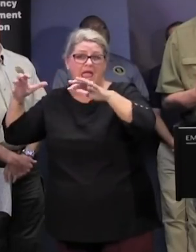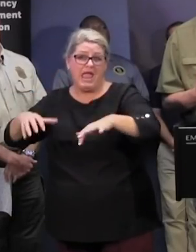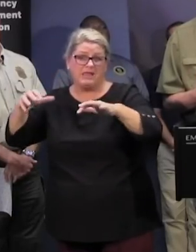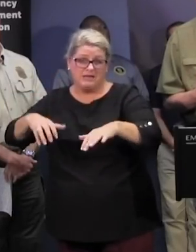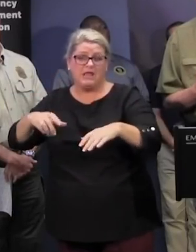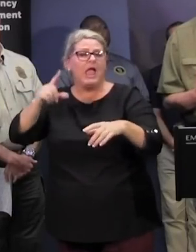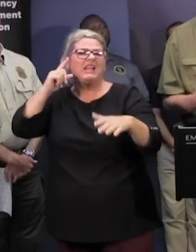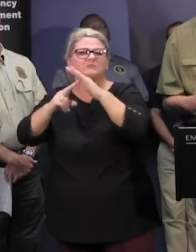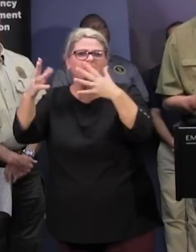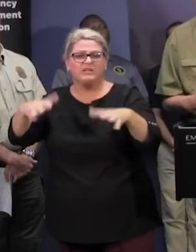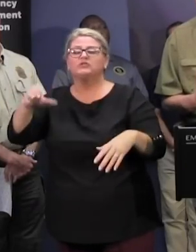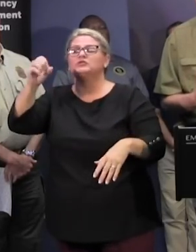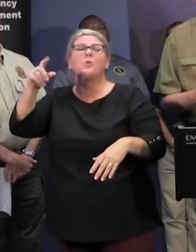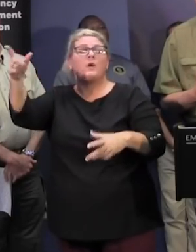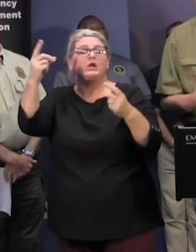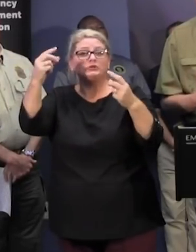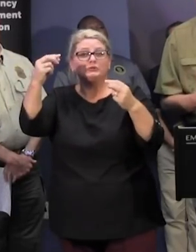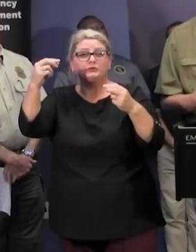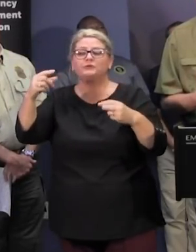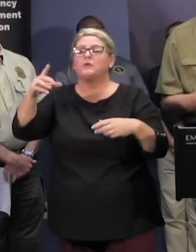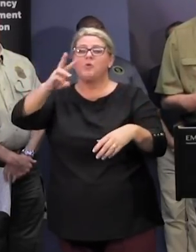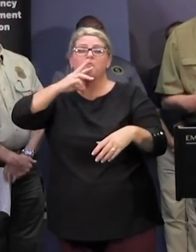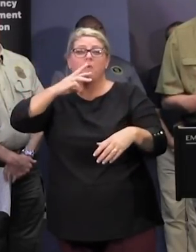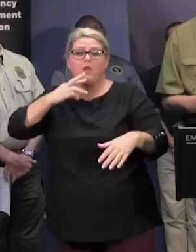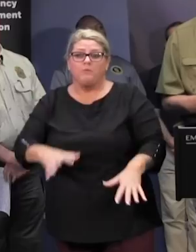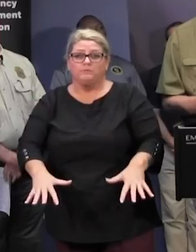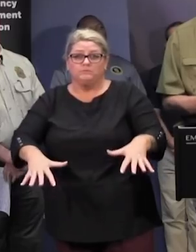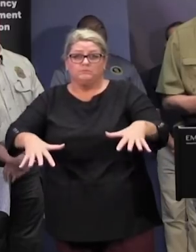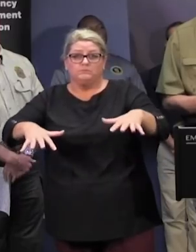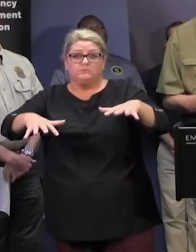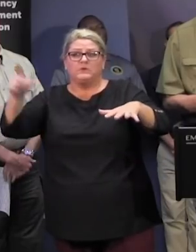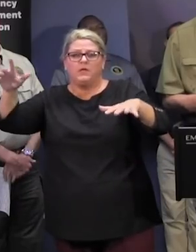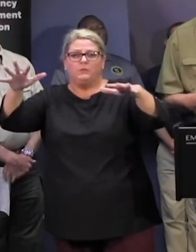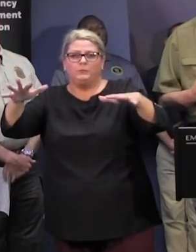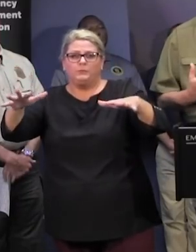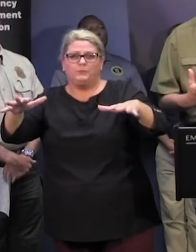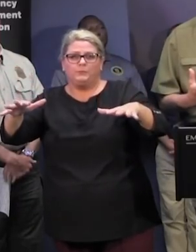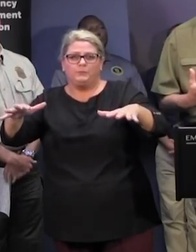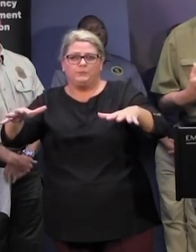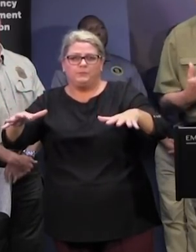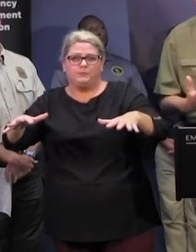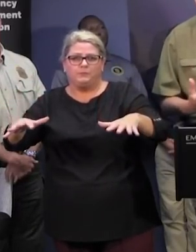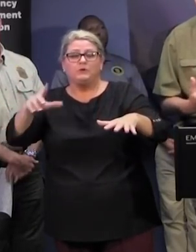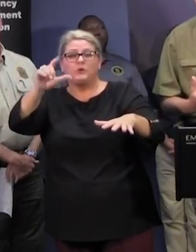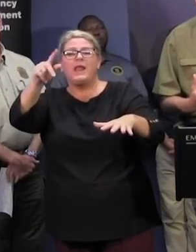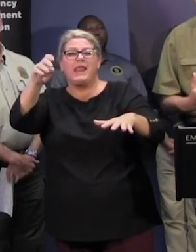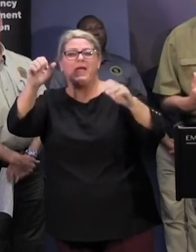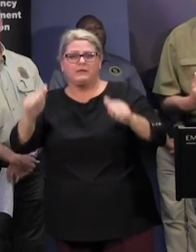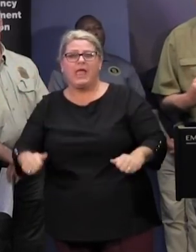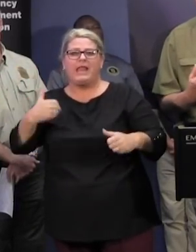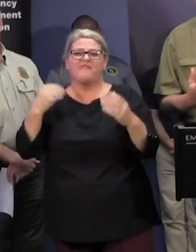of the game this year releasing water ahead of the of the heavy rainfall so that those lakes could hold water